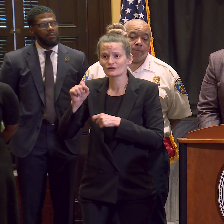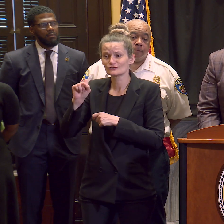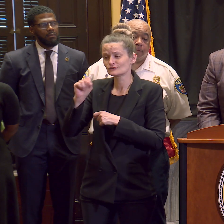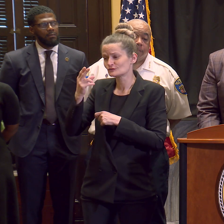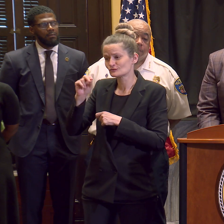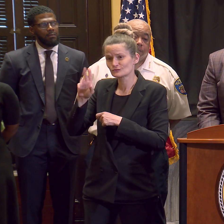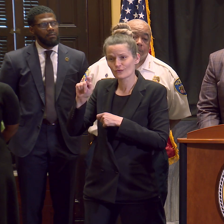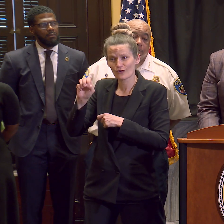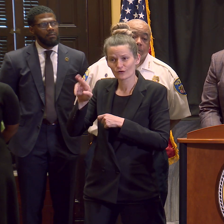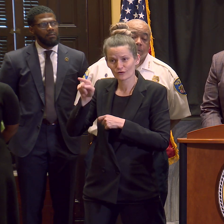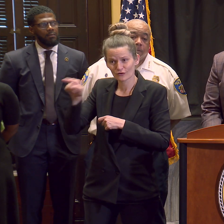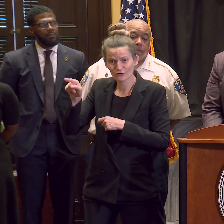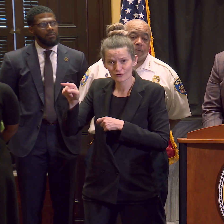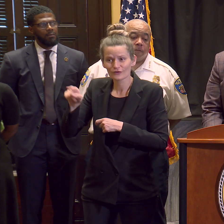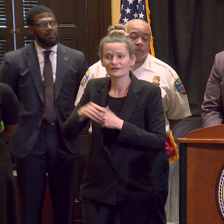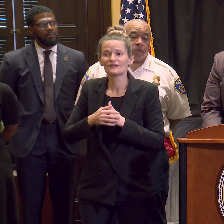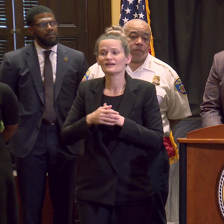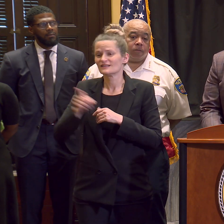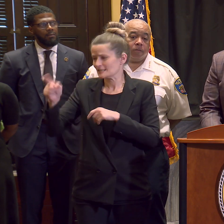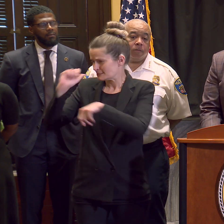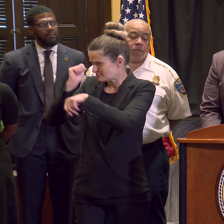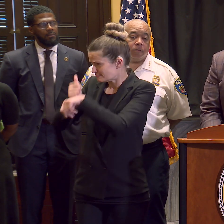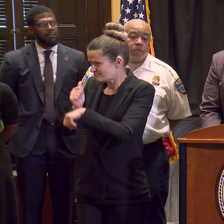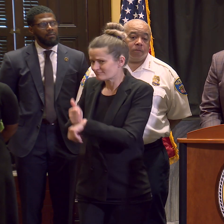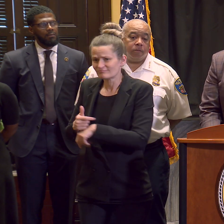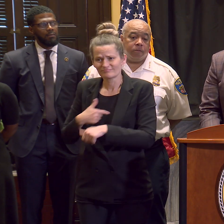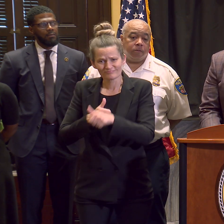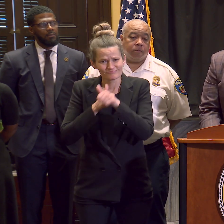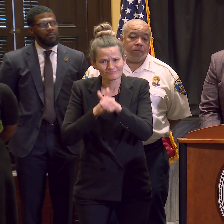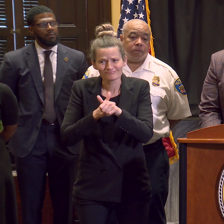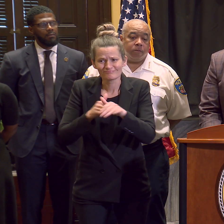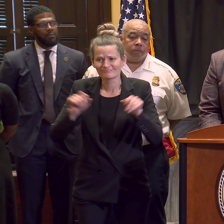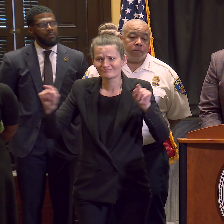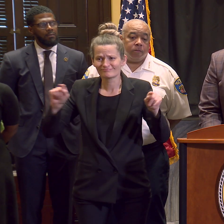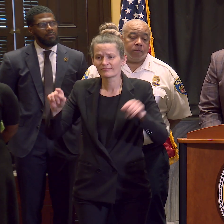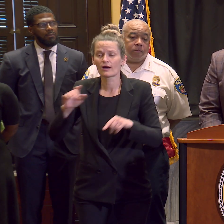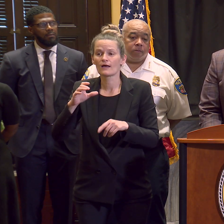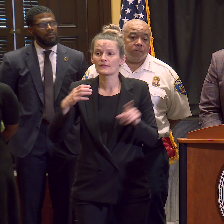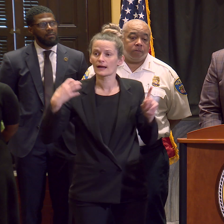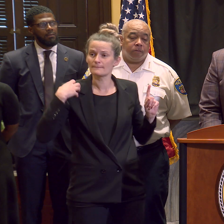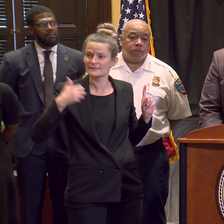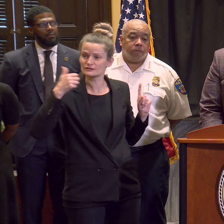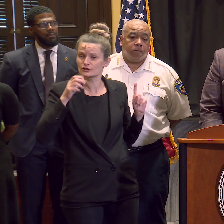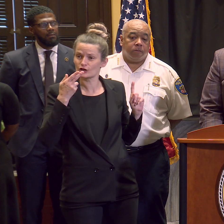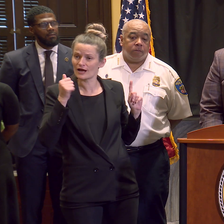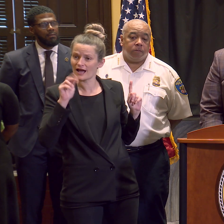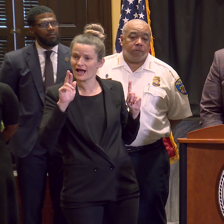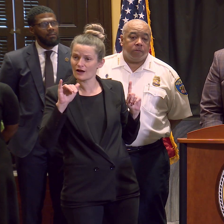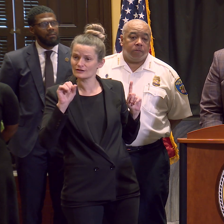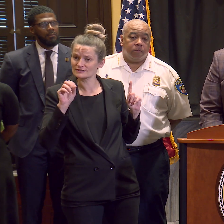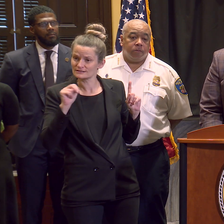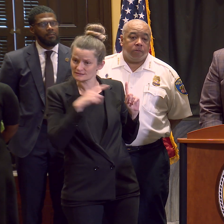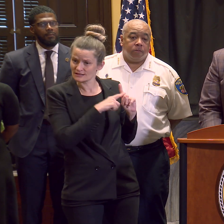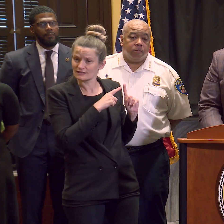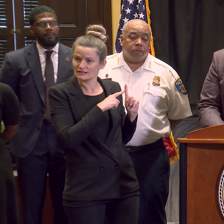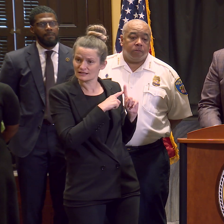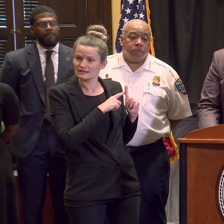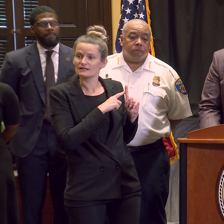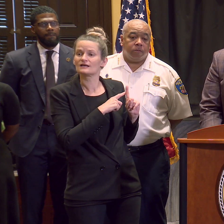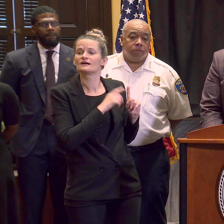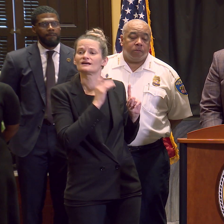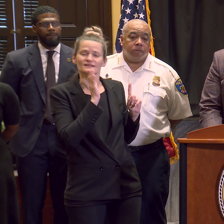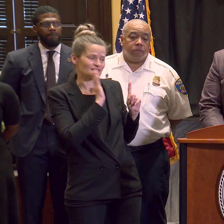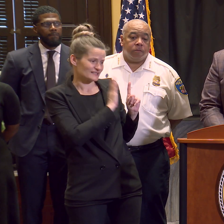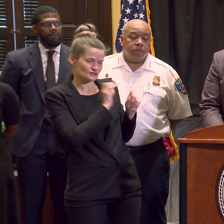that's what I'm going to follow. But like Commissioner Harrison says he has a job to do, I have a job to do and I'm going to support him. So the